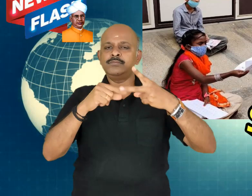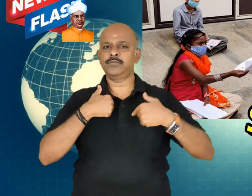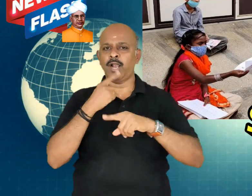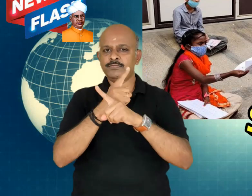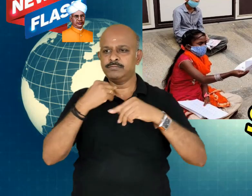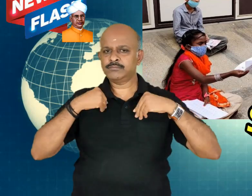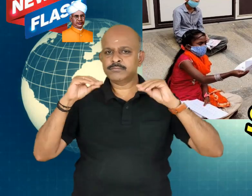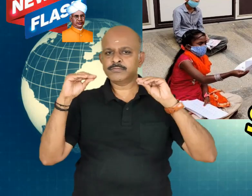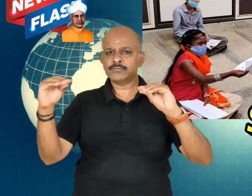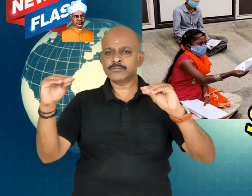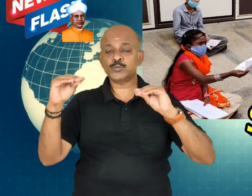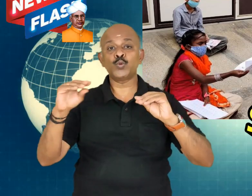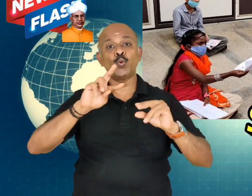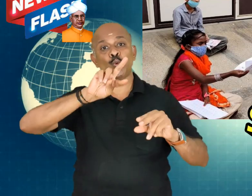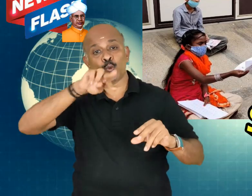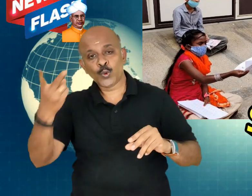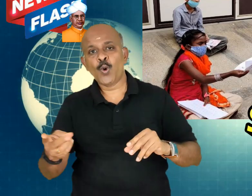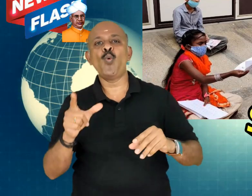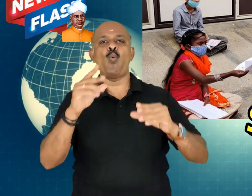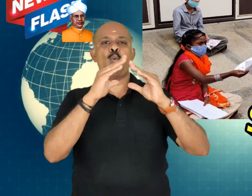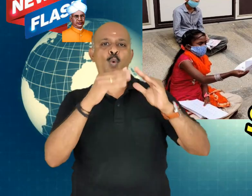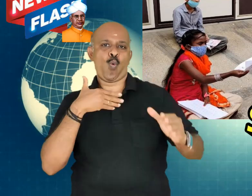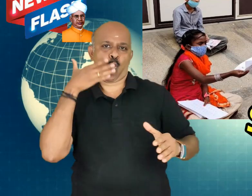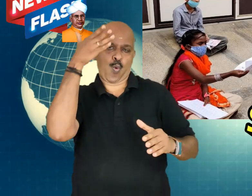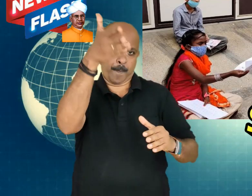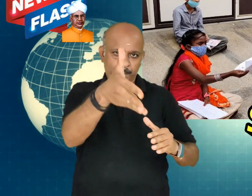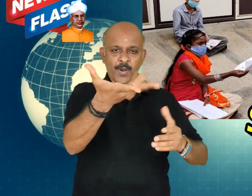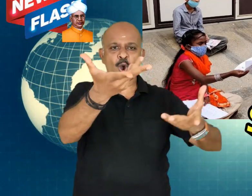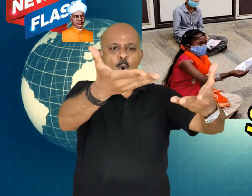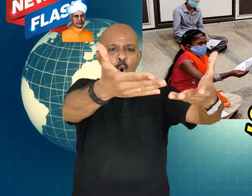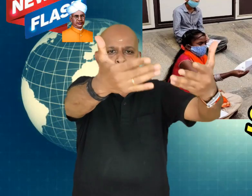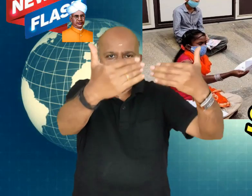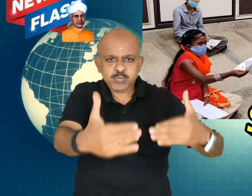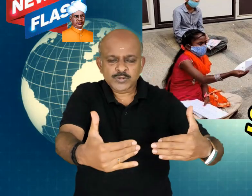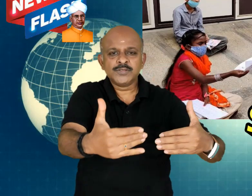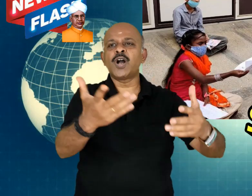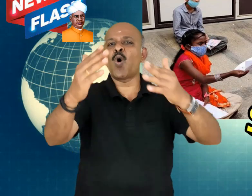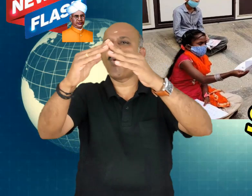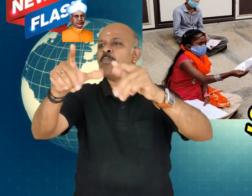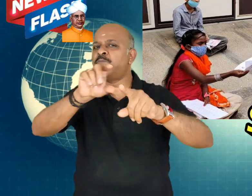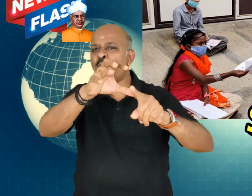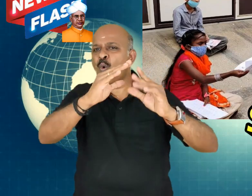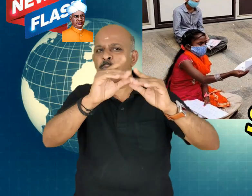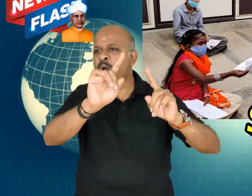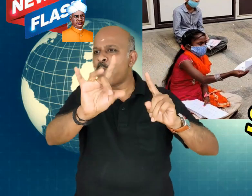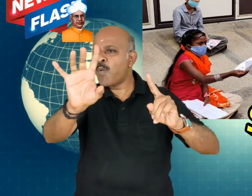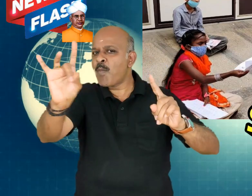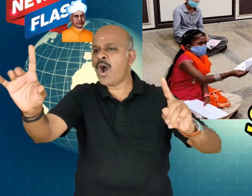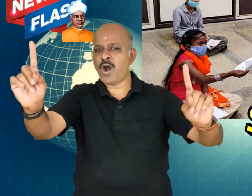If not for the park, she would also teach the children in front of their homes